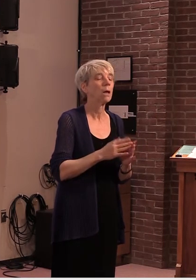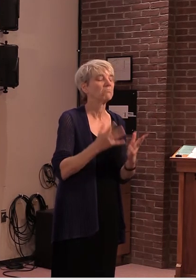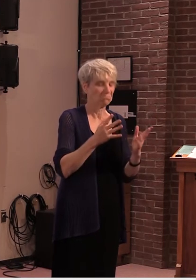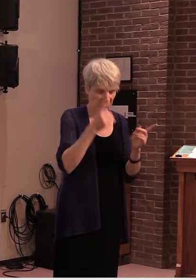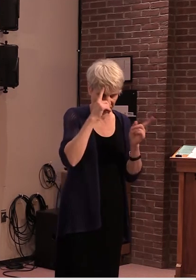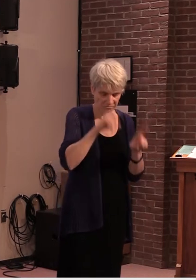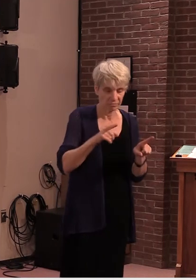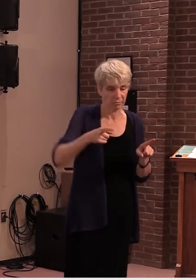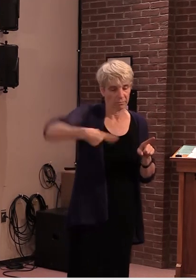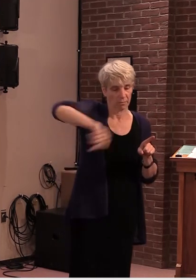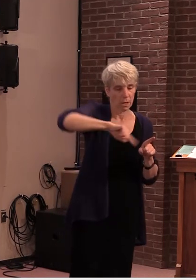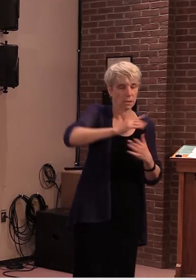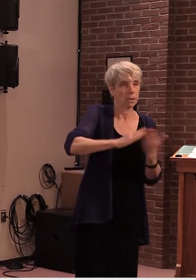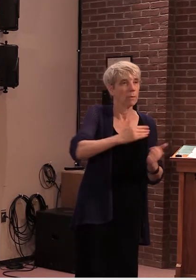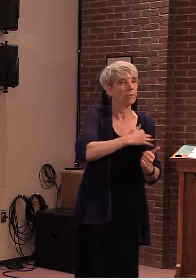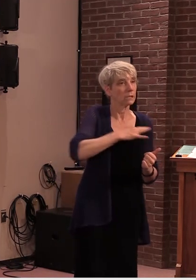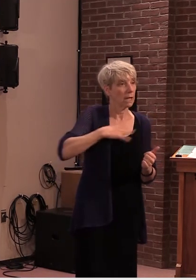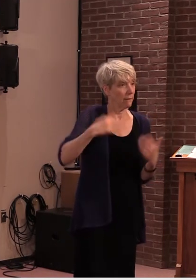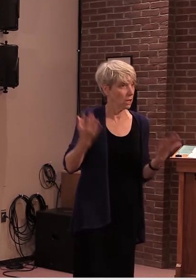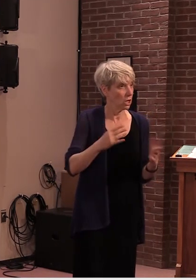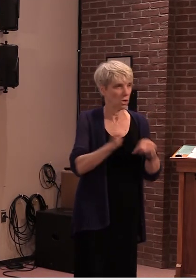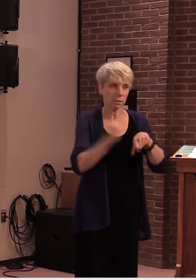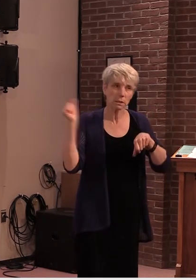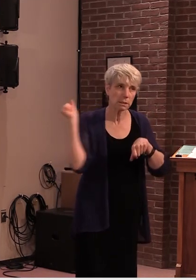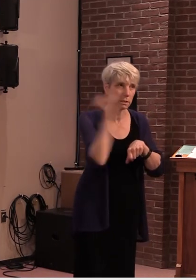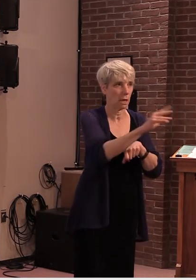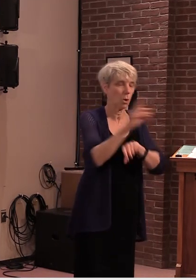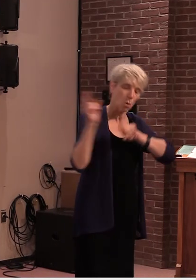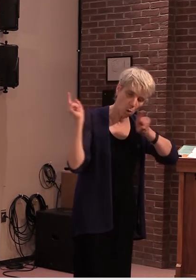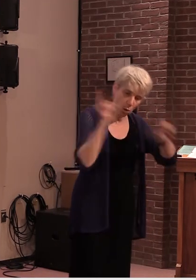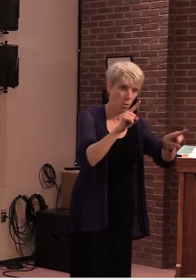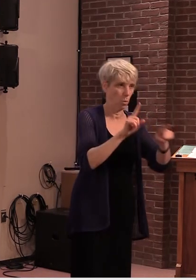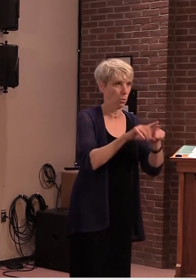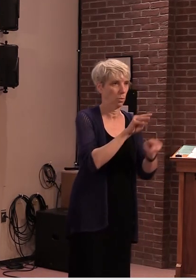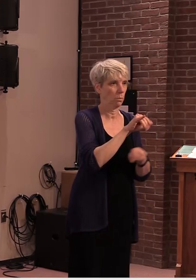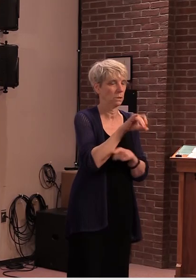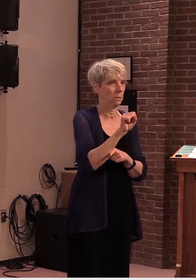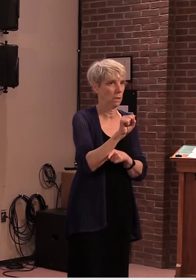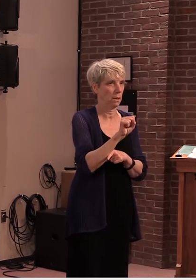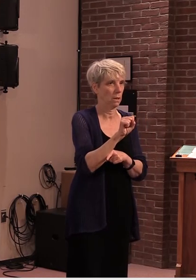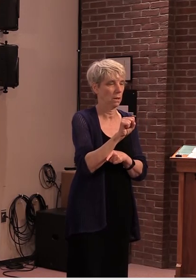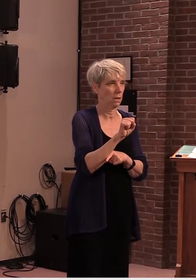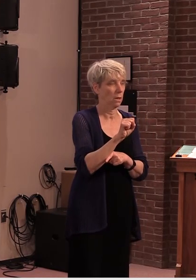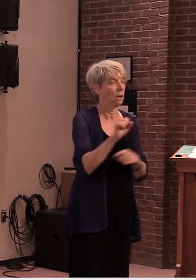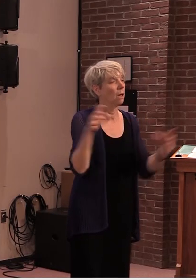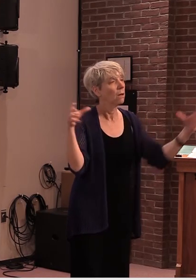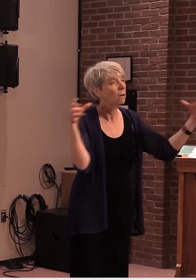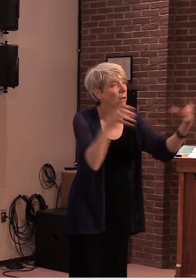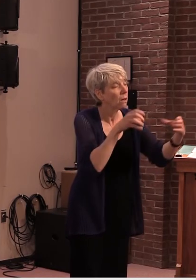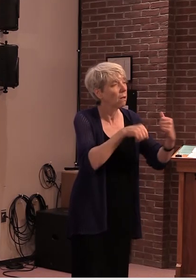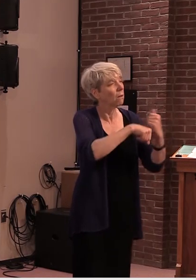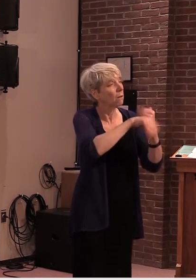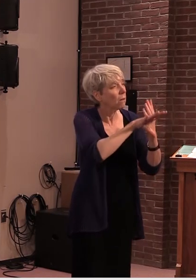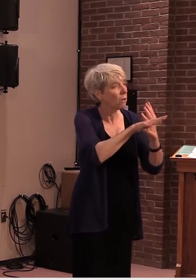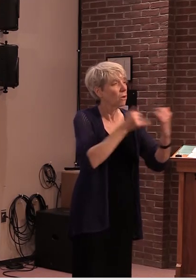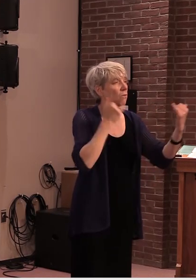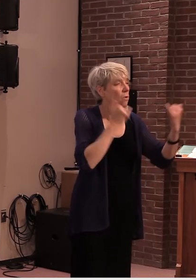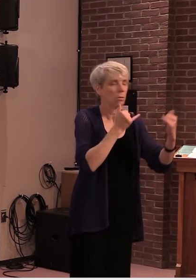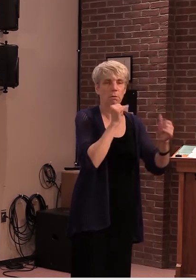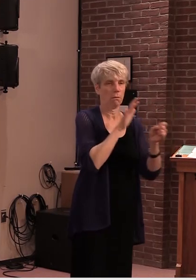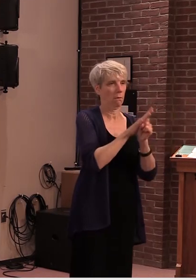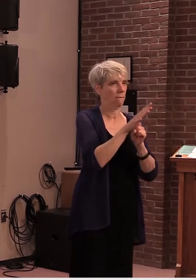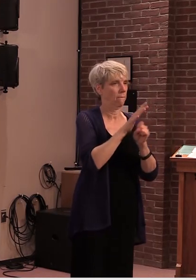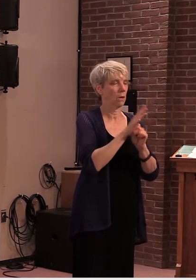mississippi to put boots and eyes on the ground it was decided that we needed medical expertise and operational expertise